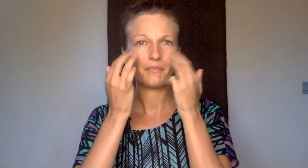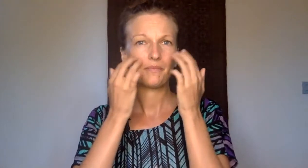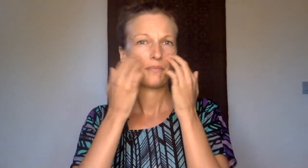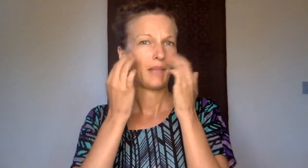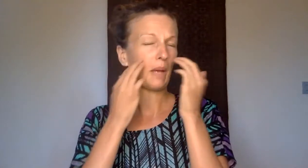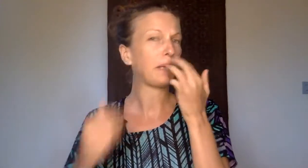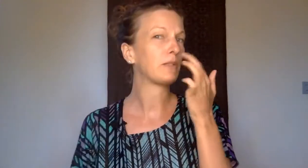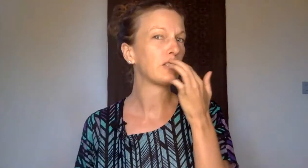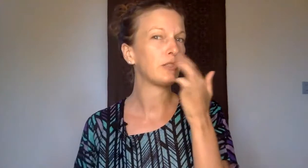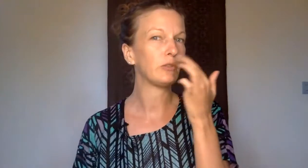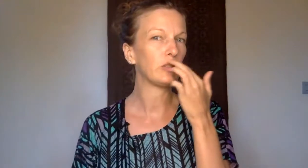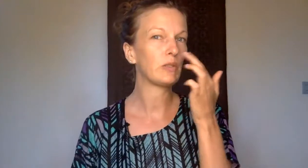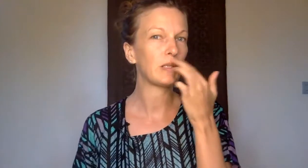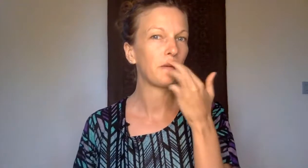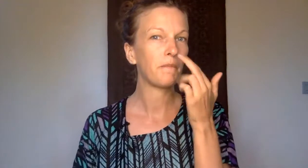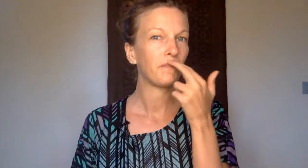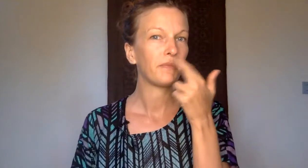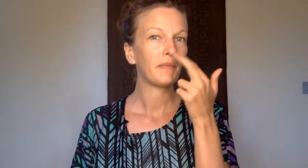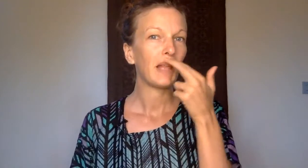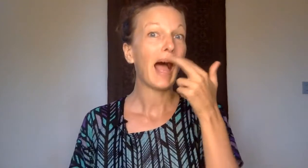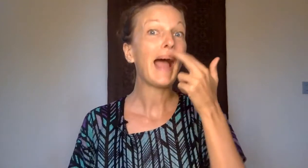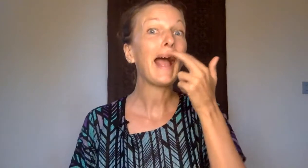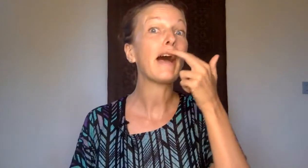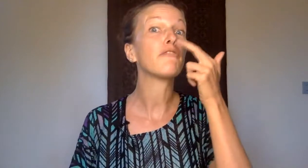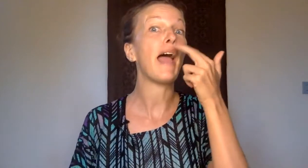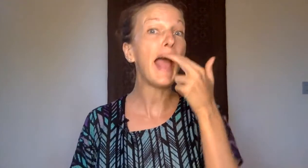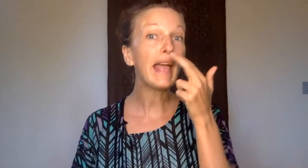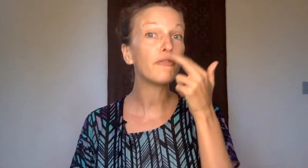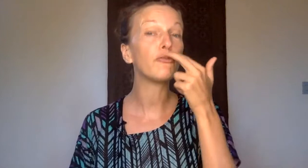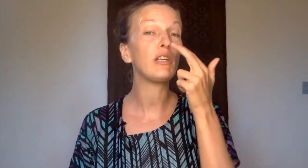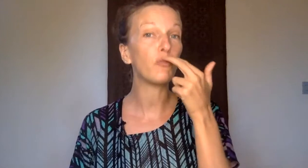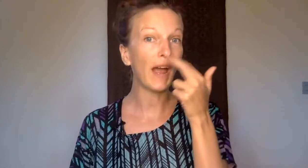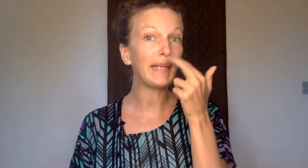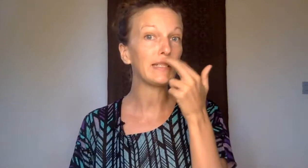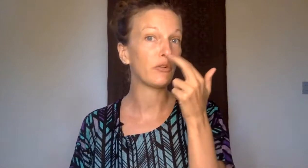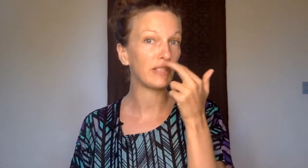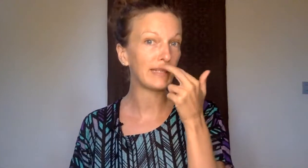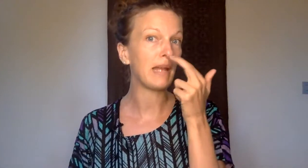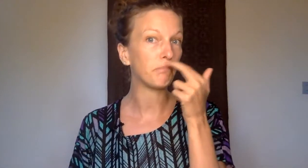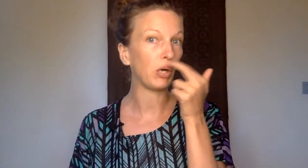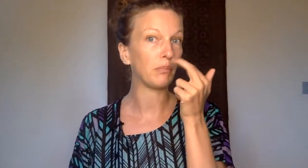Tapping under the nose. I have every right to resent Bob.